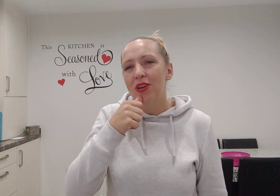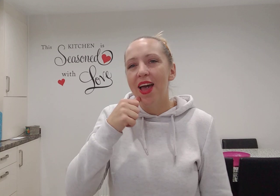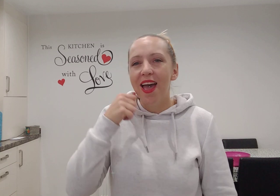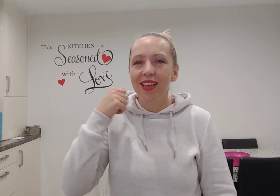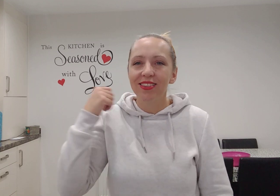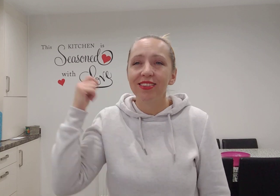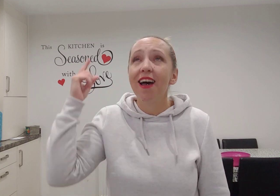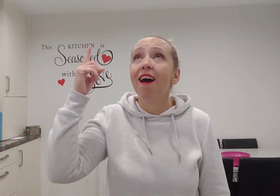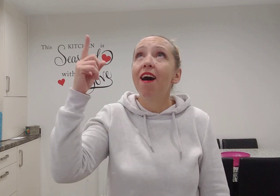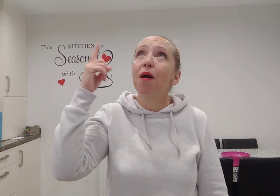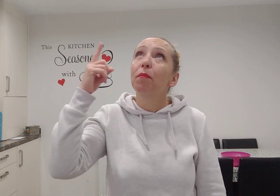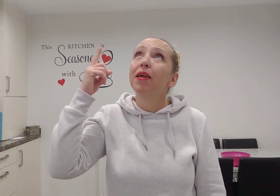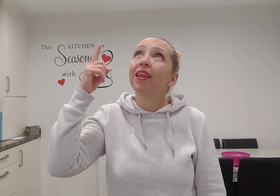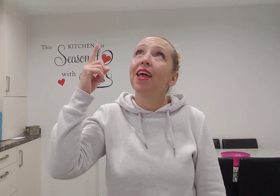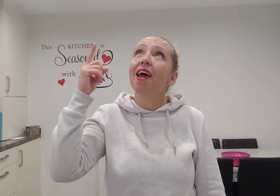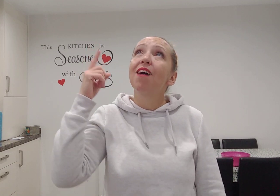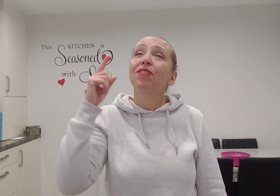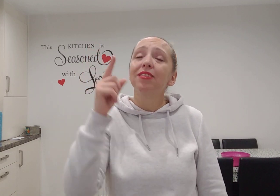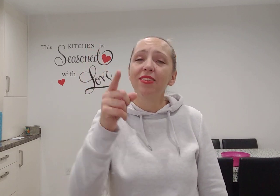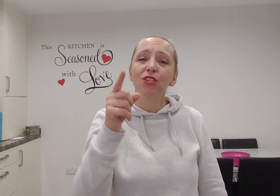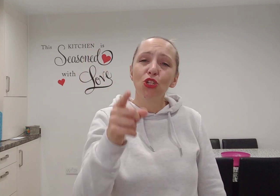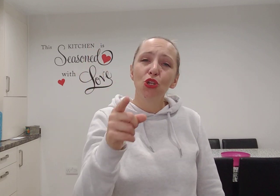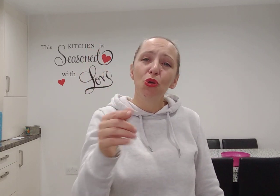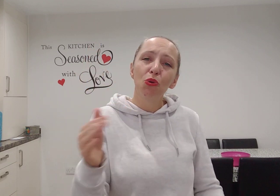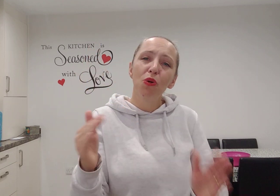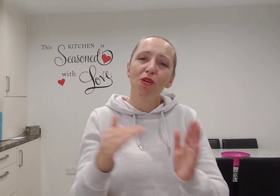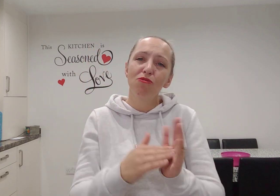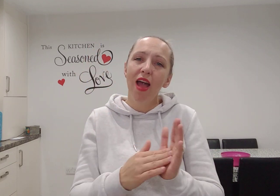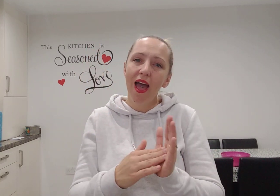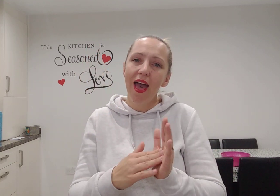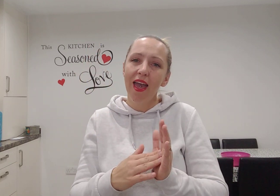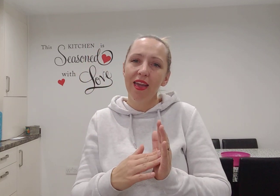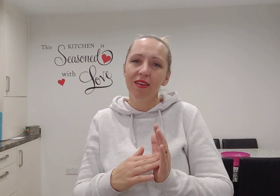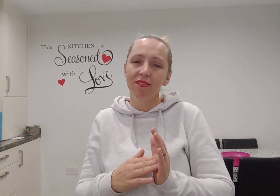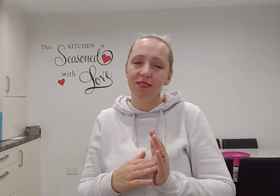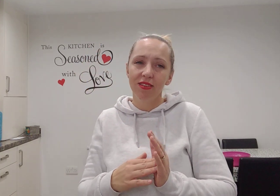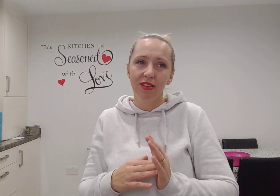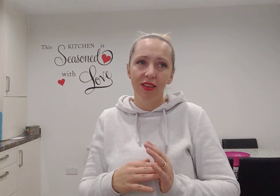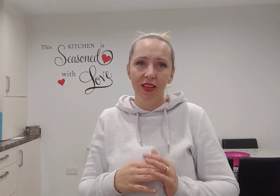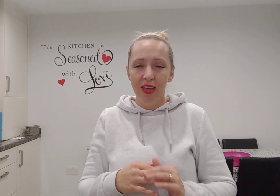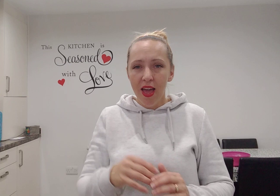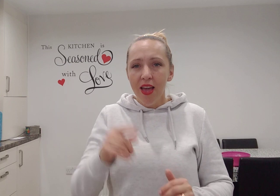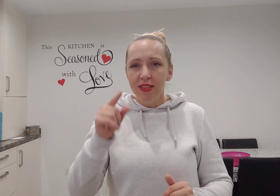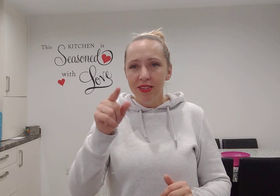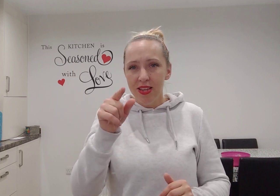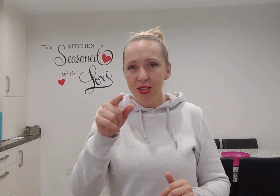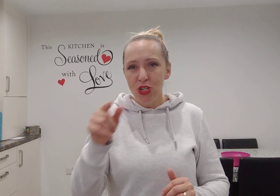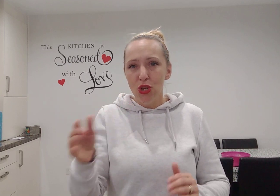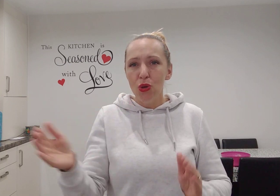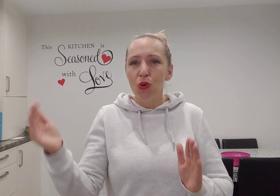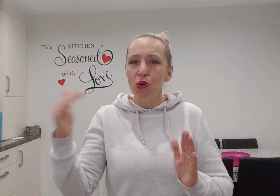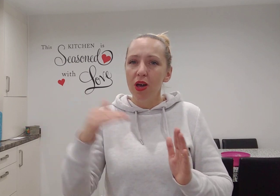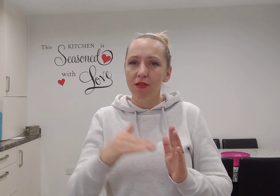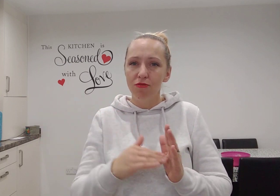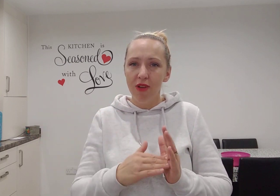nice I'll put in heaven since you arrived Since you arrived Thank